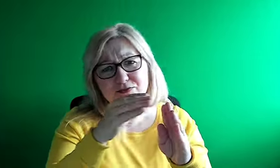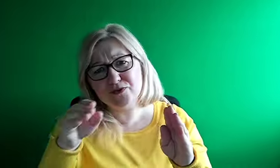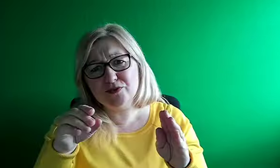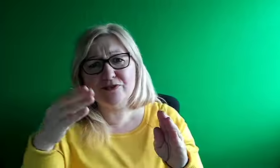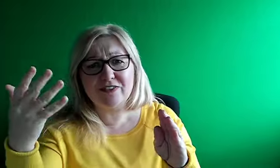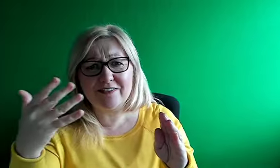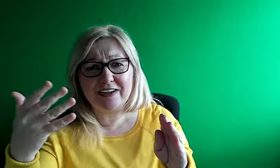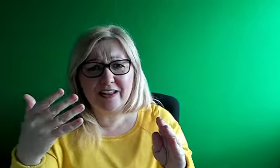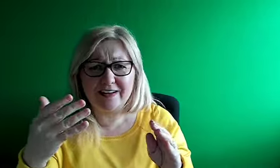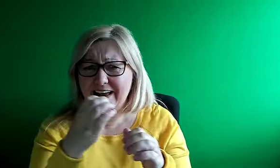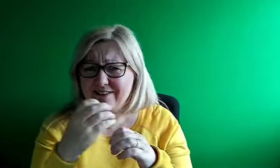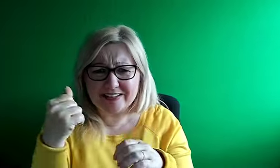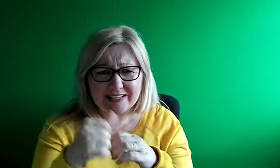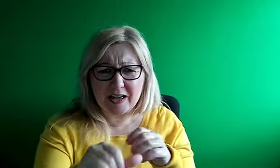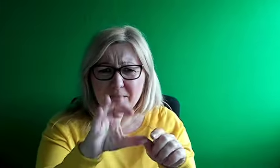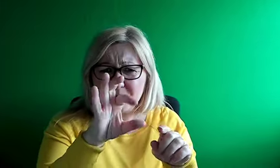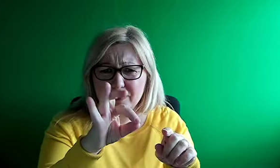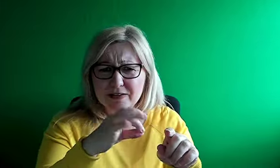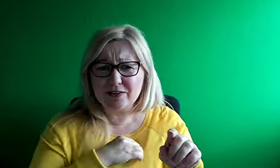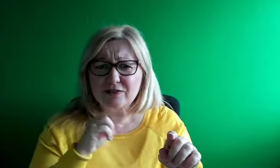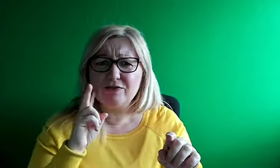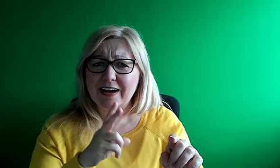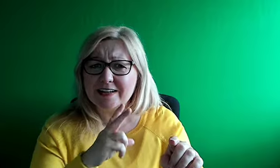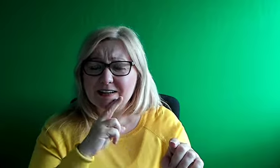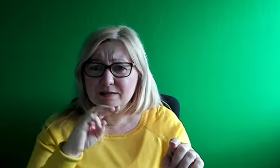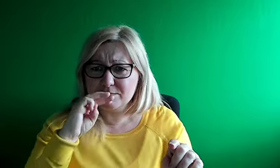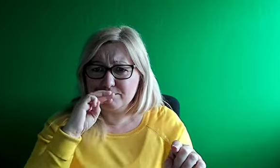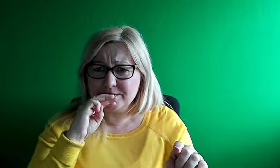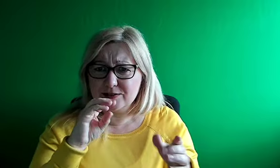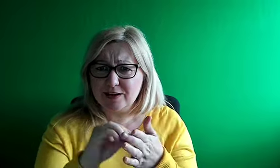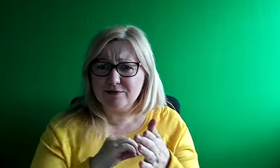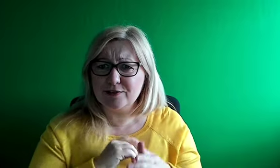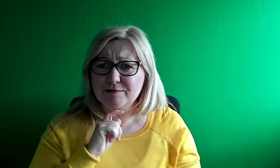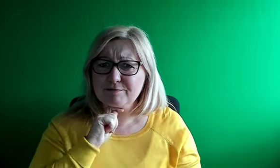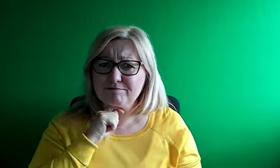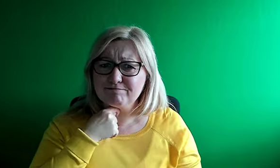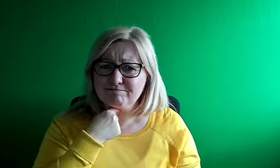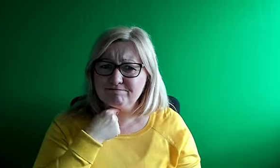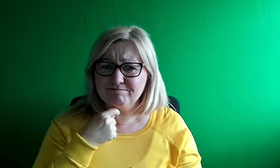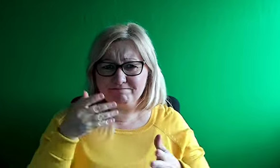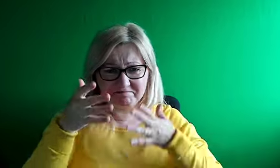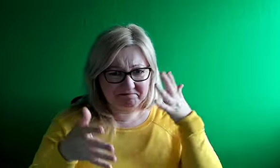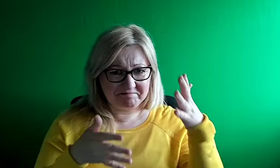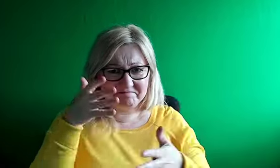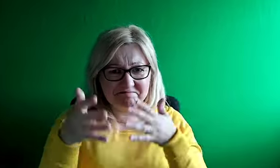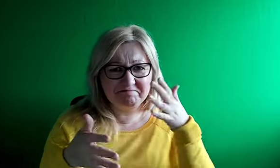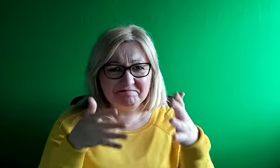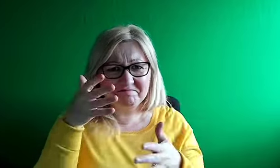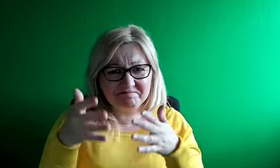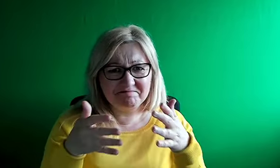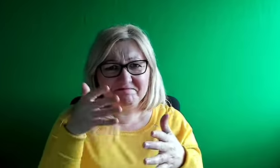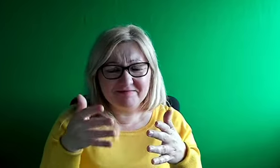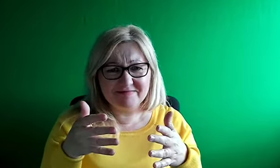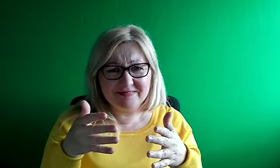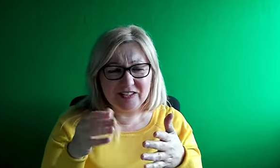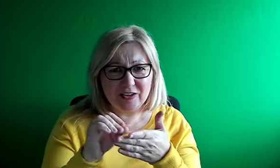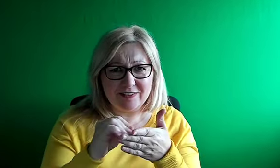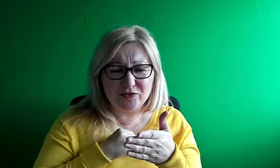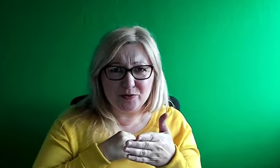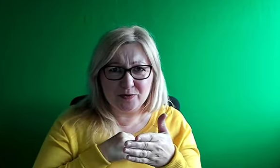to pick up sign language as quick as possible, so you can communicate with your peers and lecturers, so you finish that four year degree, you know, fluent sign language,